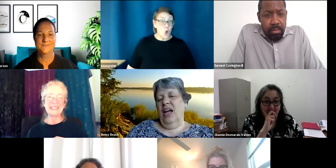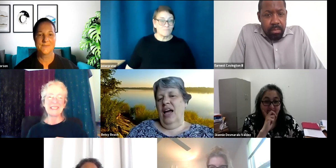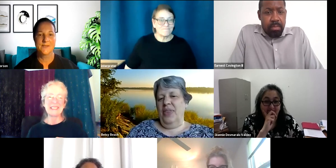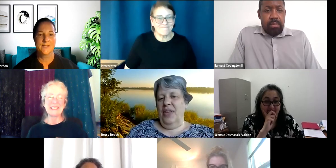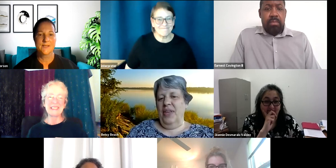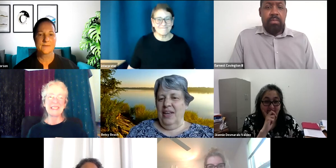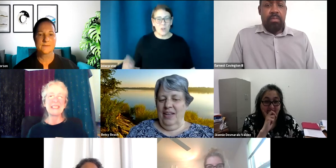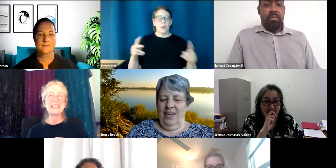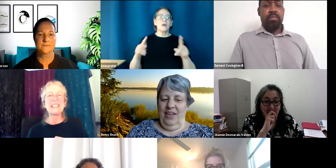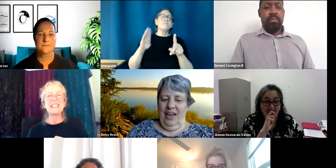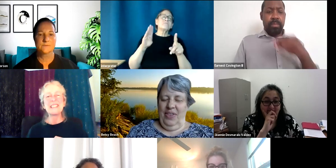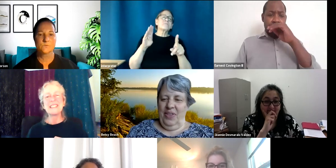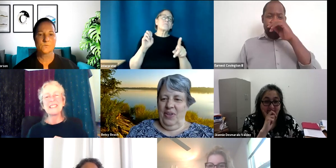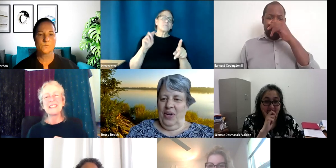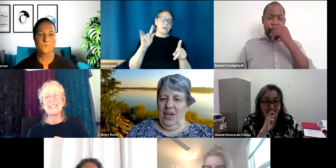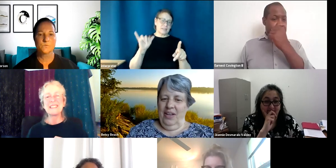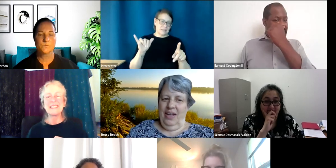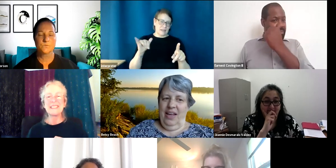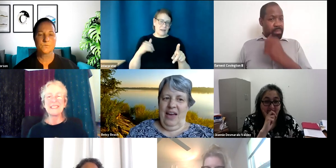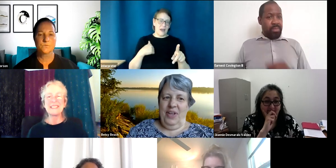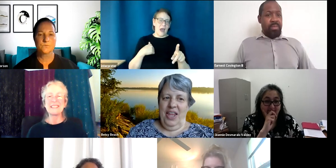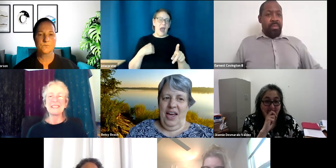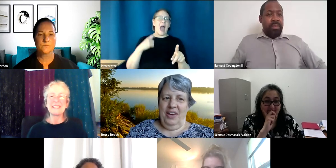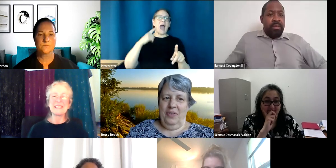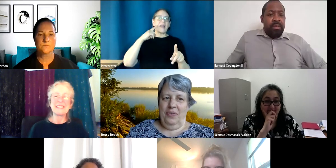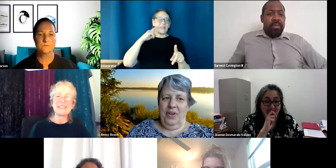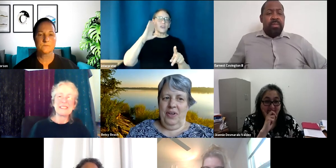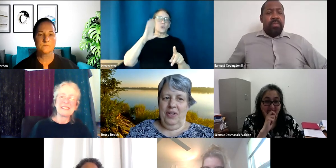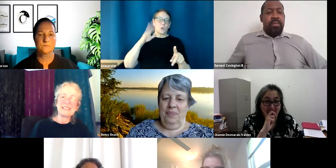I think, I think they're gonna have a lot of, um,